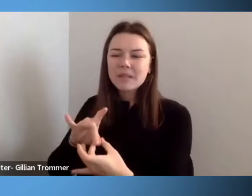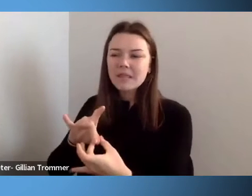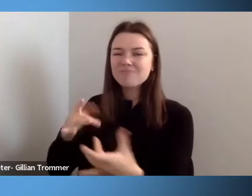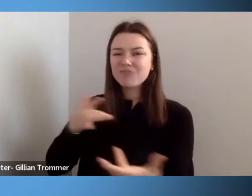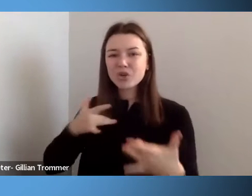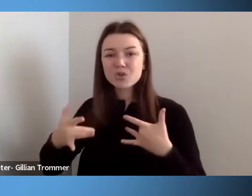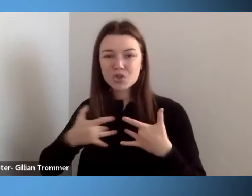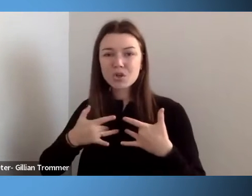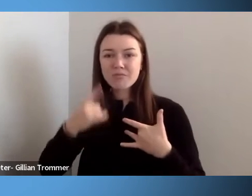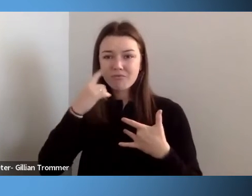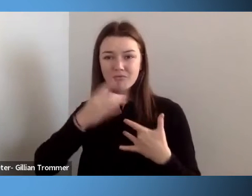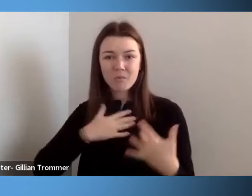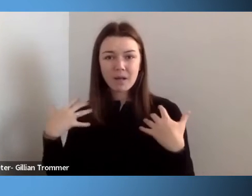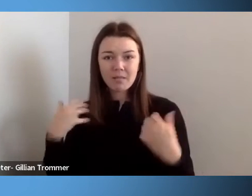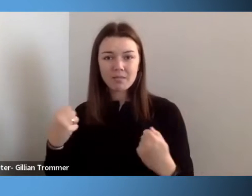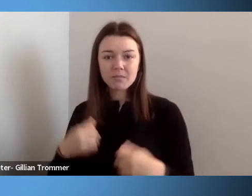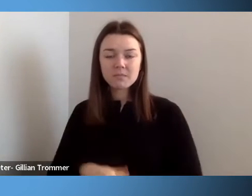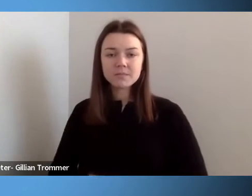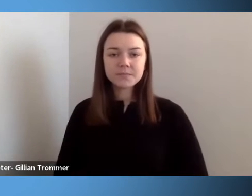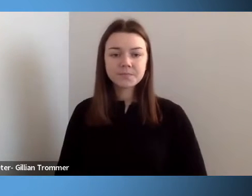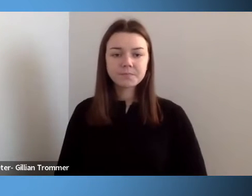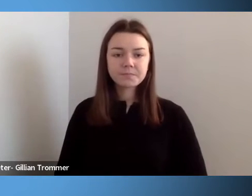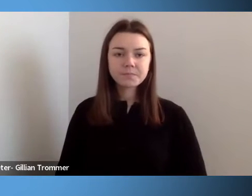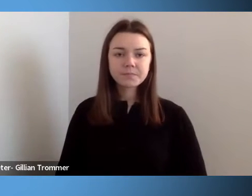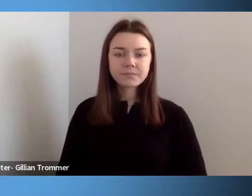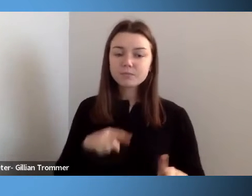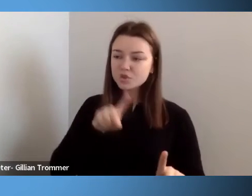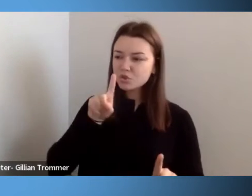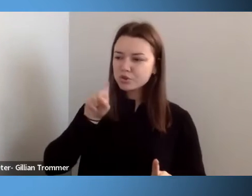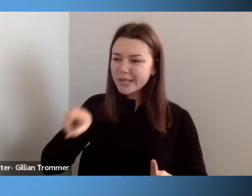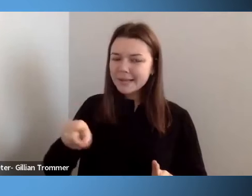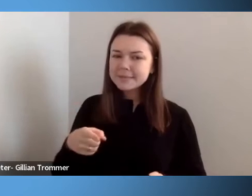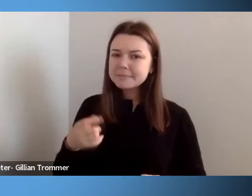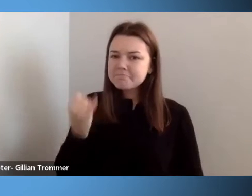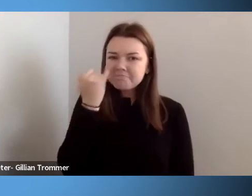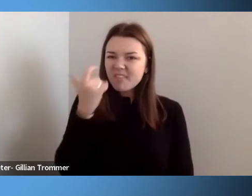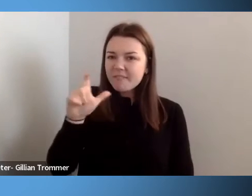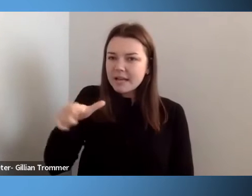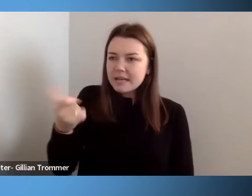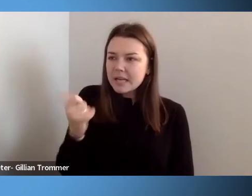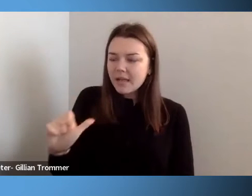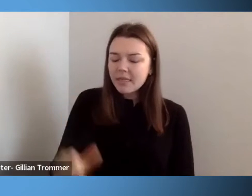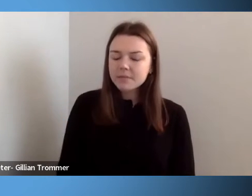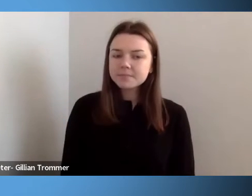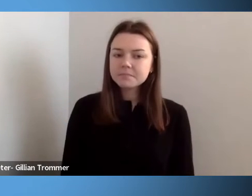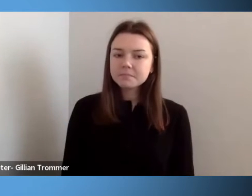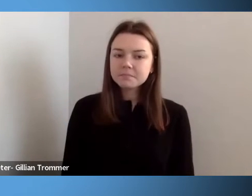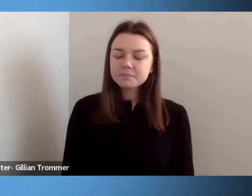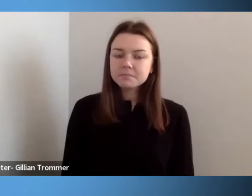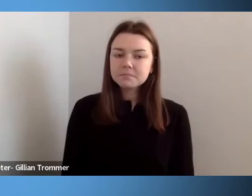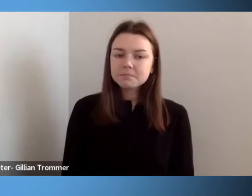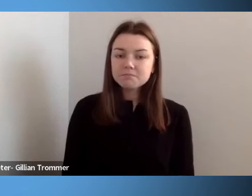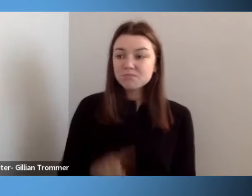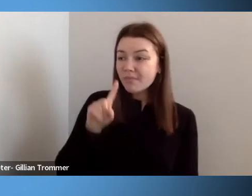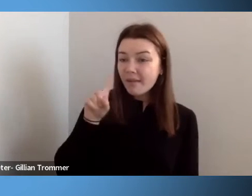She asked if I needed anything. She asked and